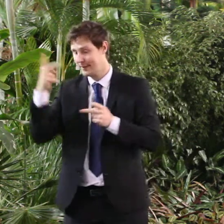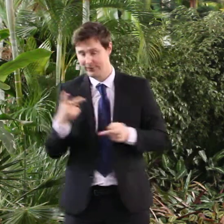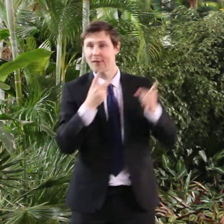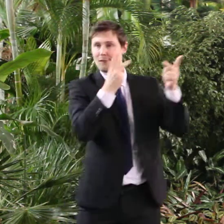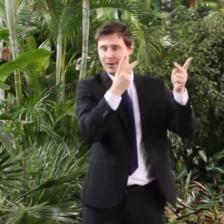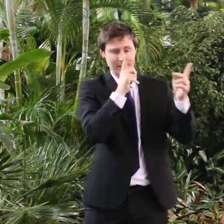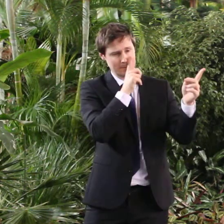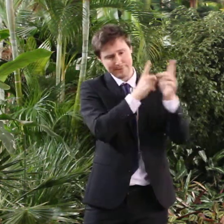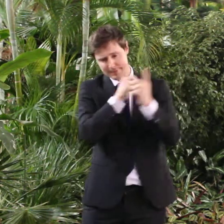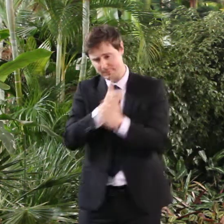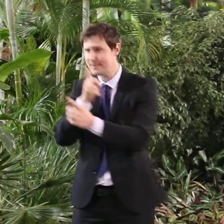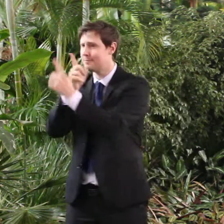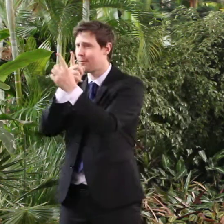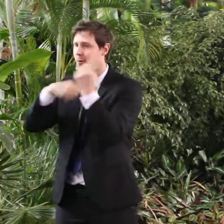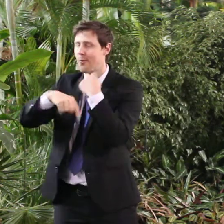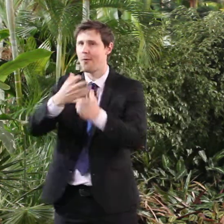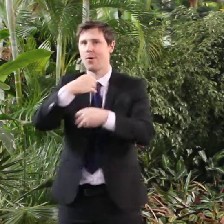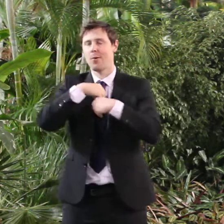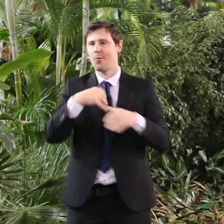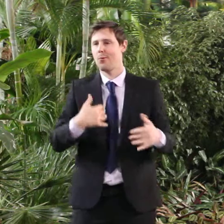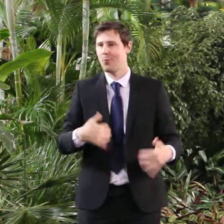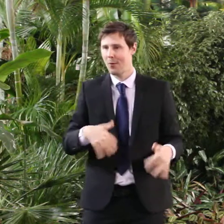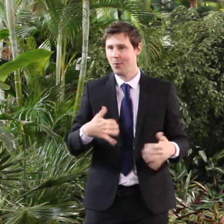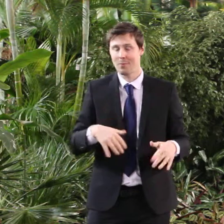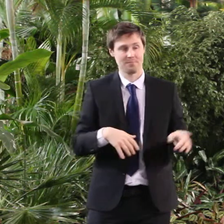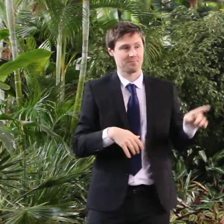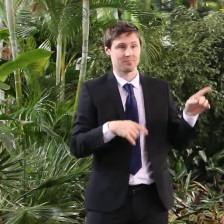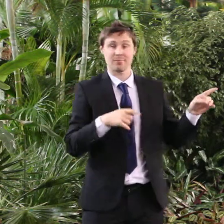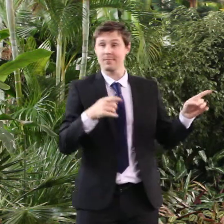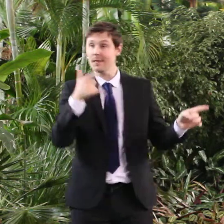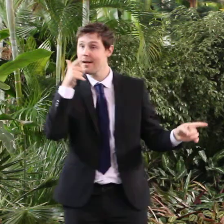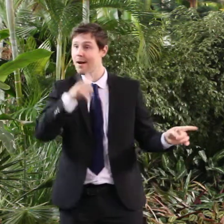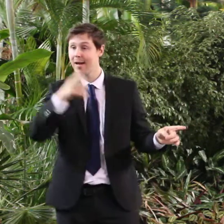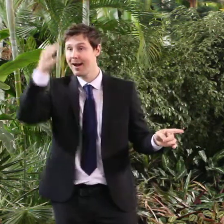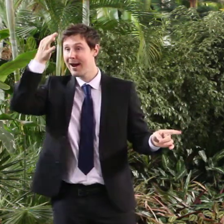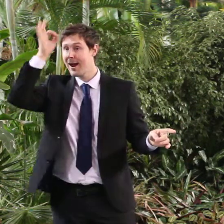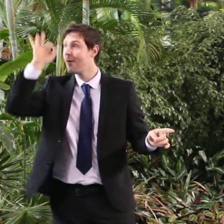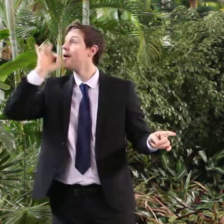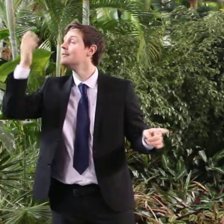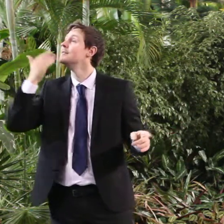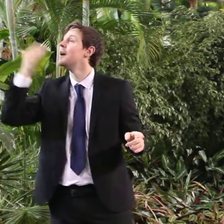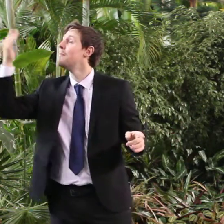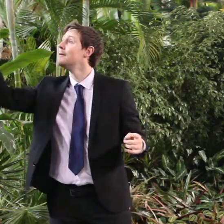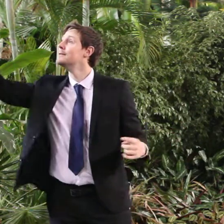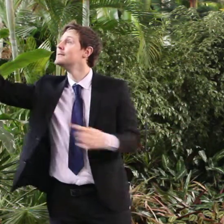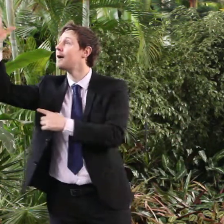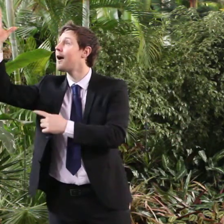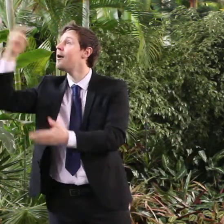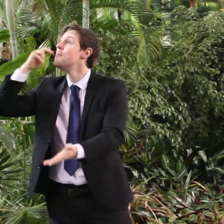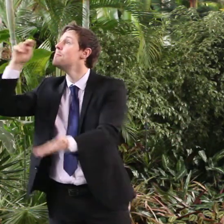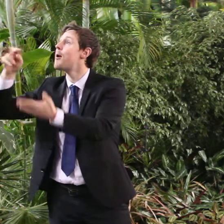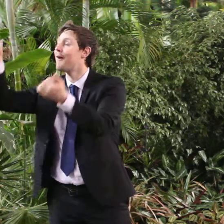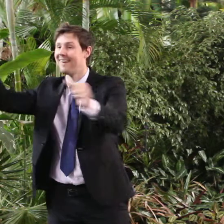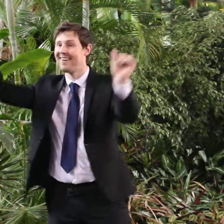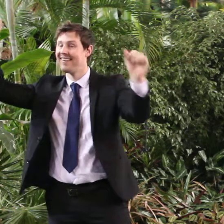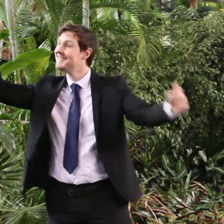experience that was. The Council of course had booked the sunshine for the Games, for